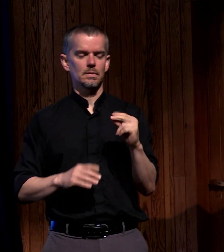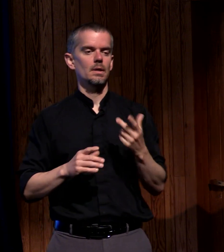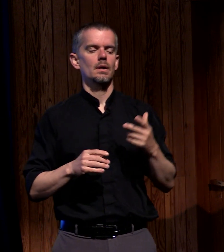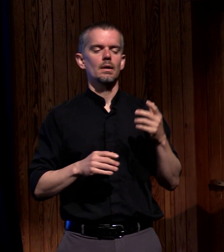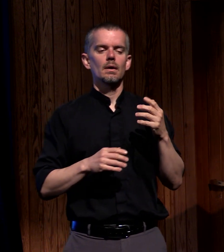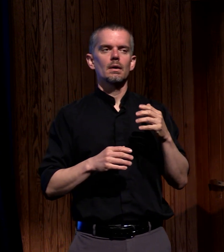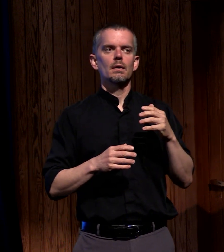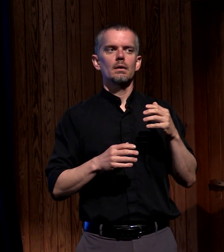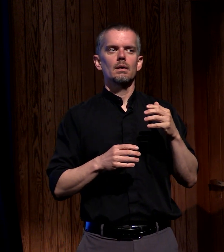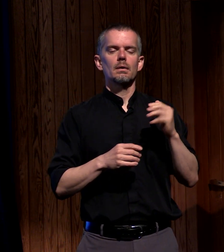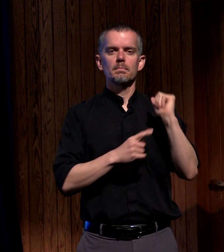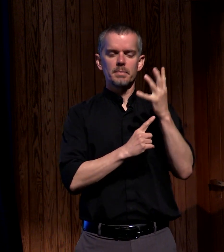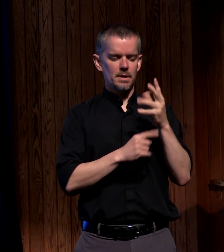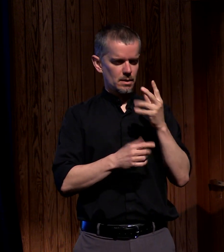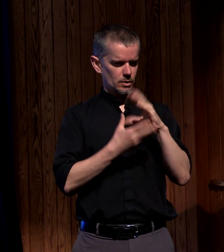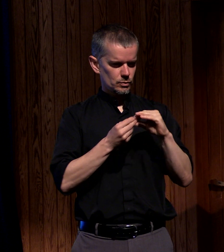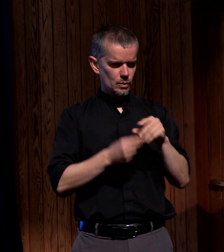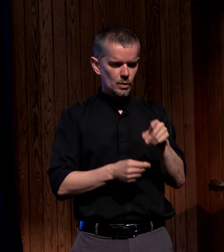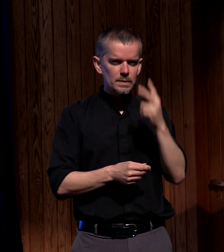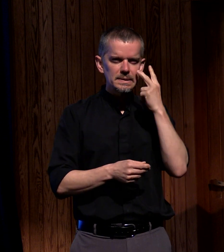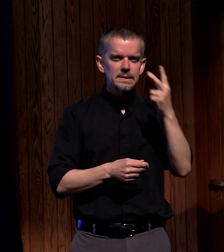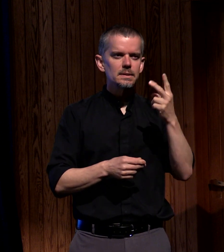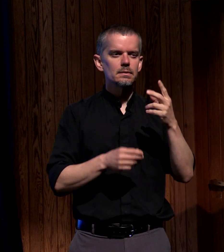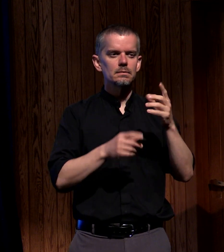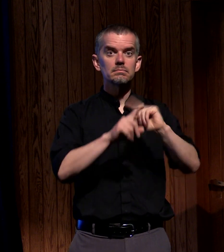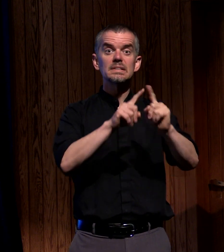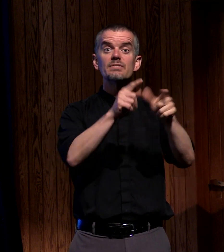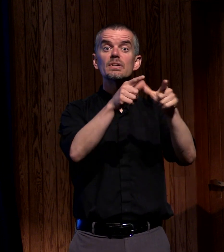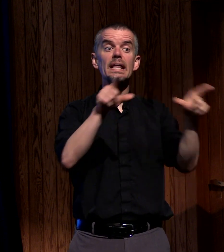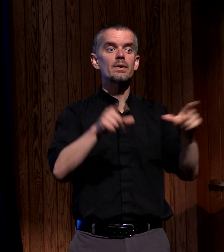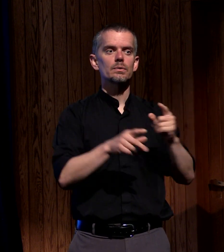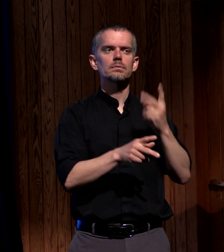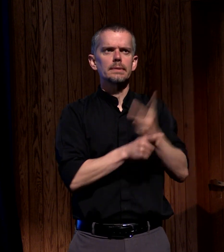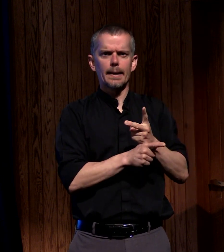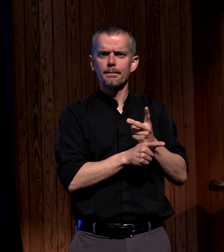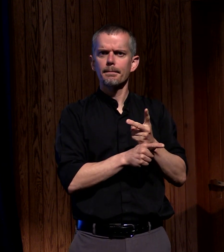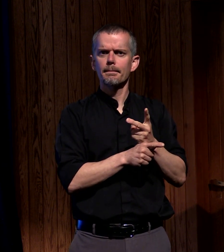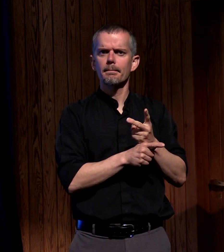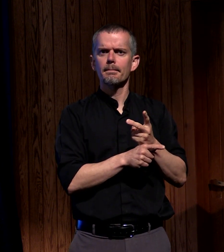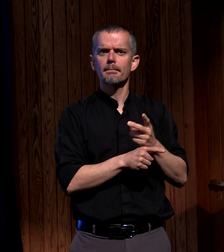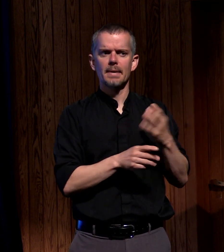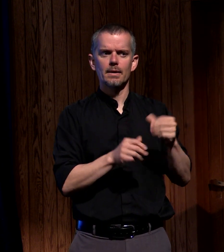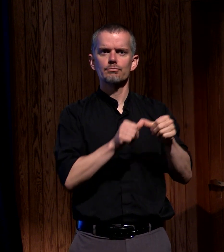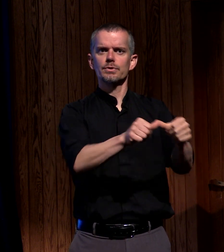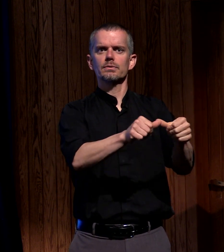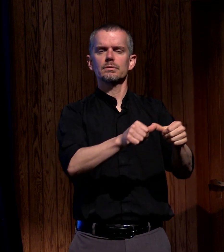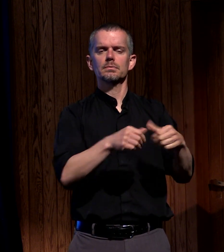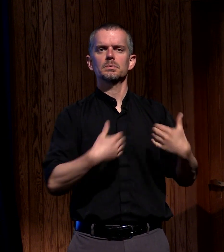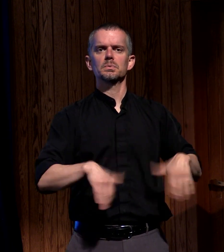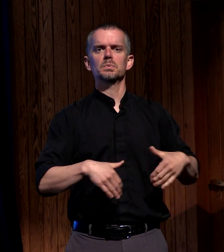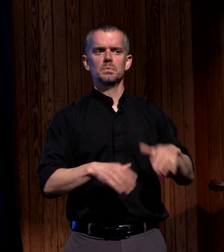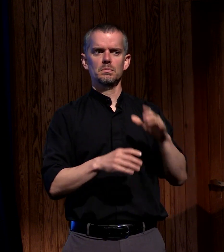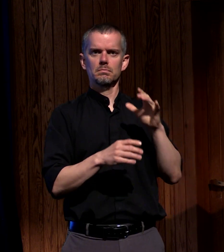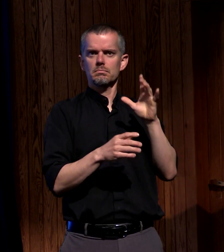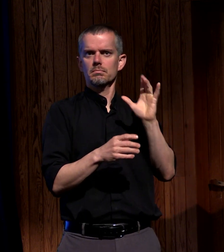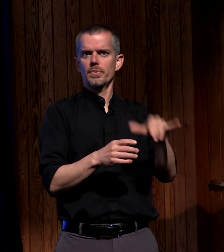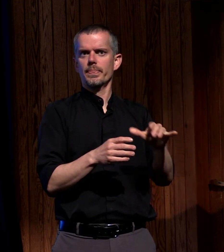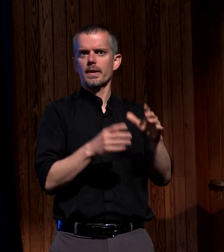acknowledgement the celebration of these different languages that's what's happening here at Pentecost I sometimes